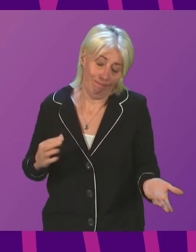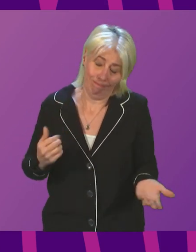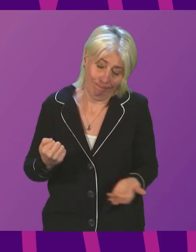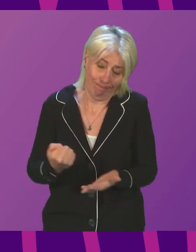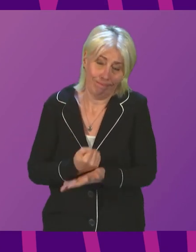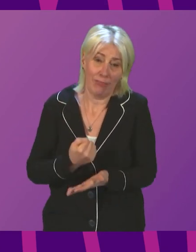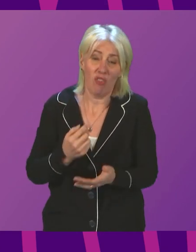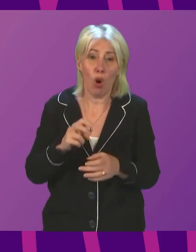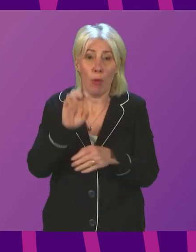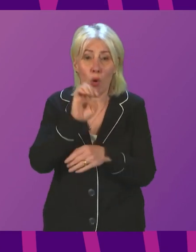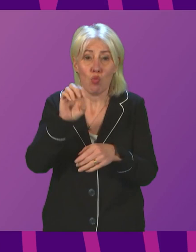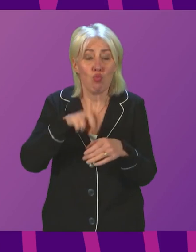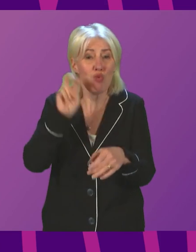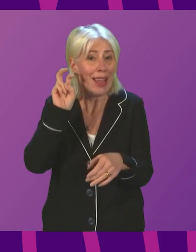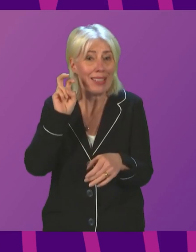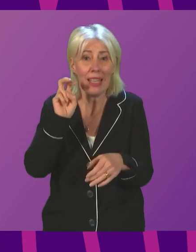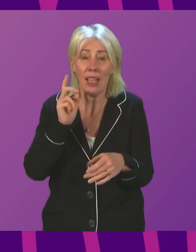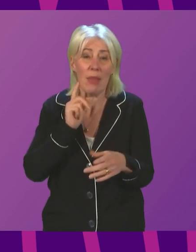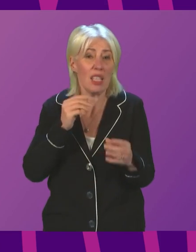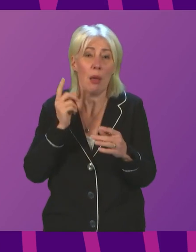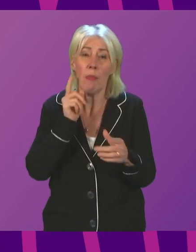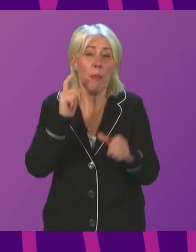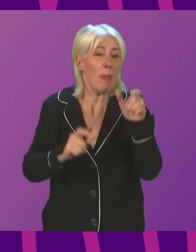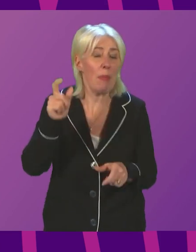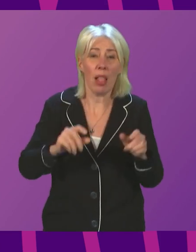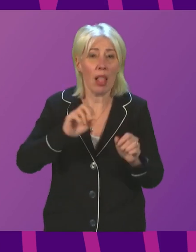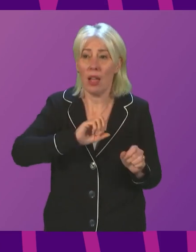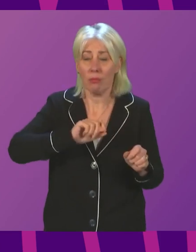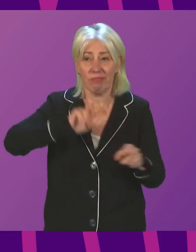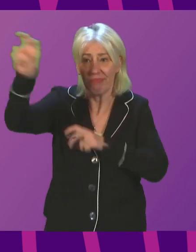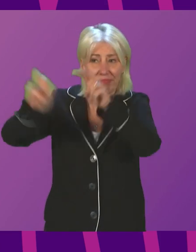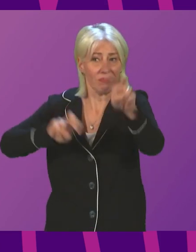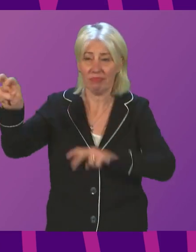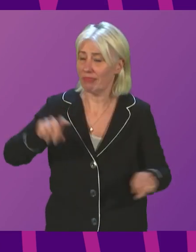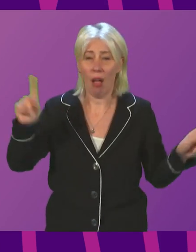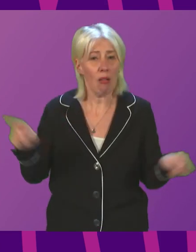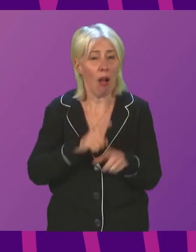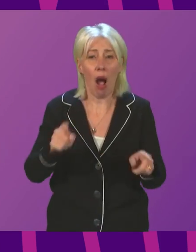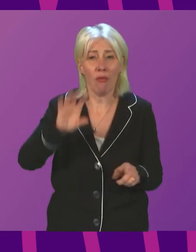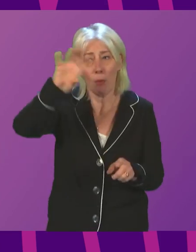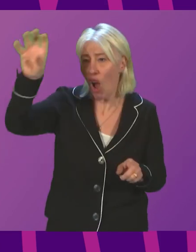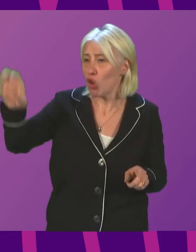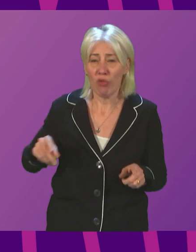consequence of Brexit and the loss of free movement of citizens. And Rachel Hamilton